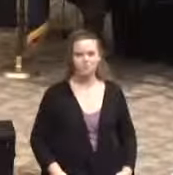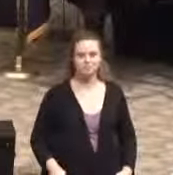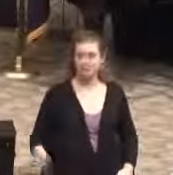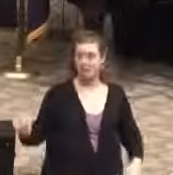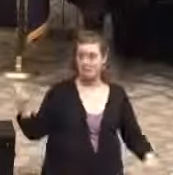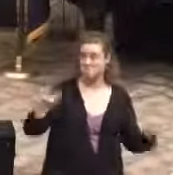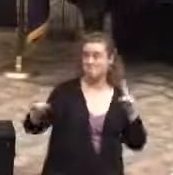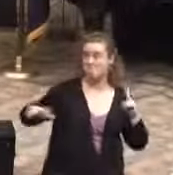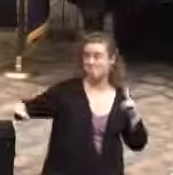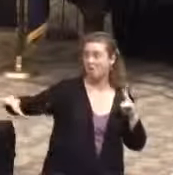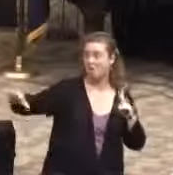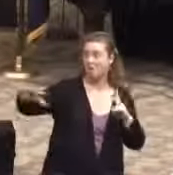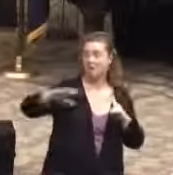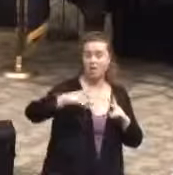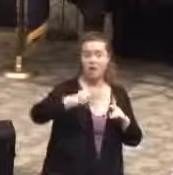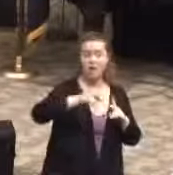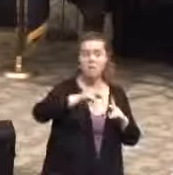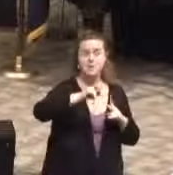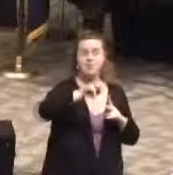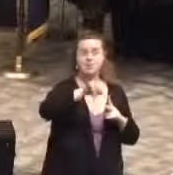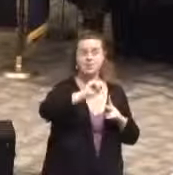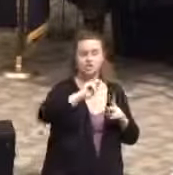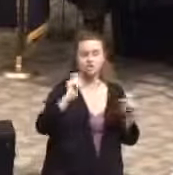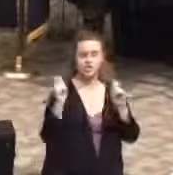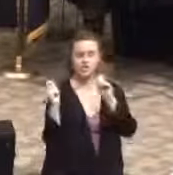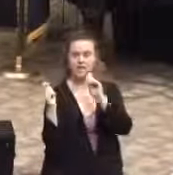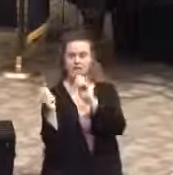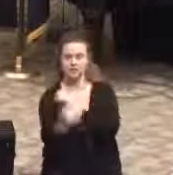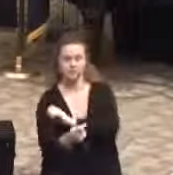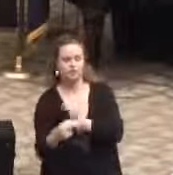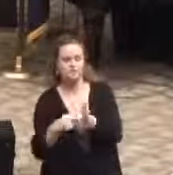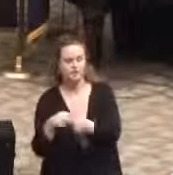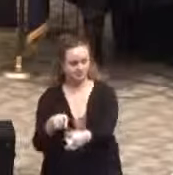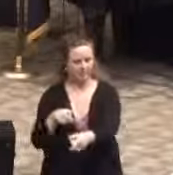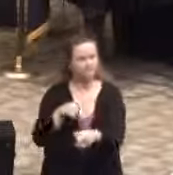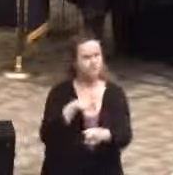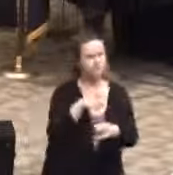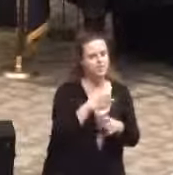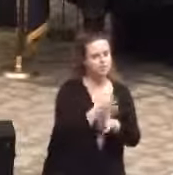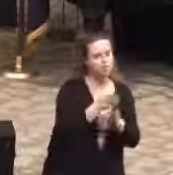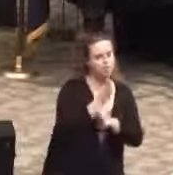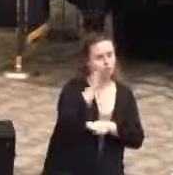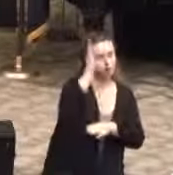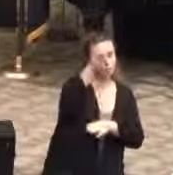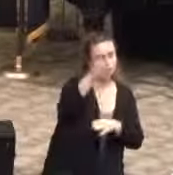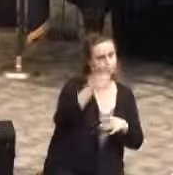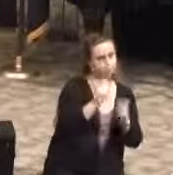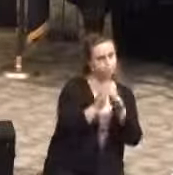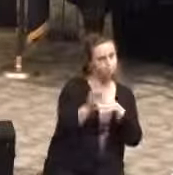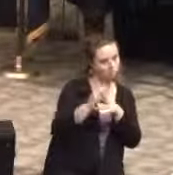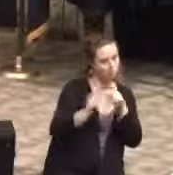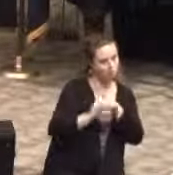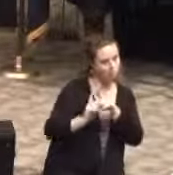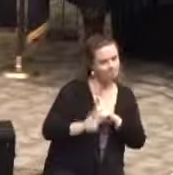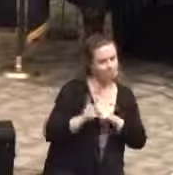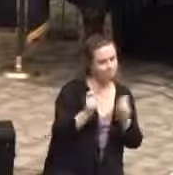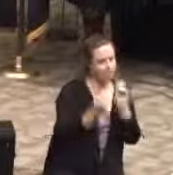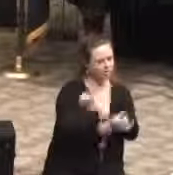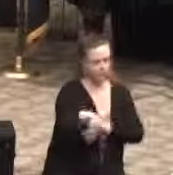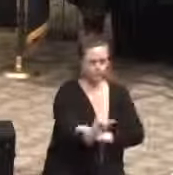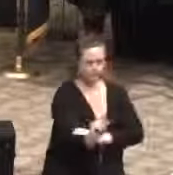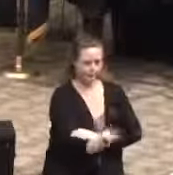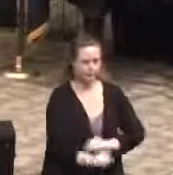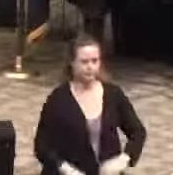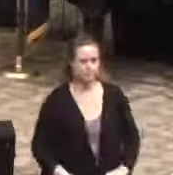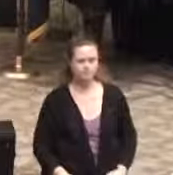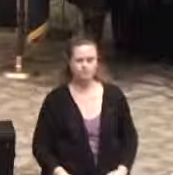population. You guys are in a good position right now, and I encourage you to take full advantage of that career. Use the training that you've